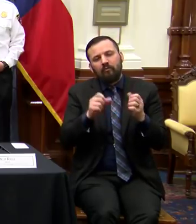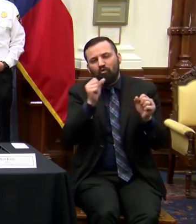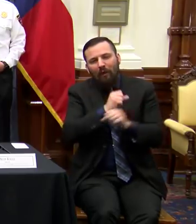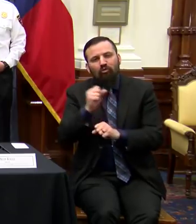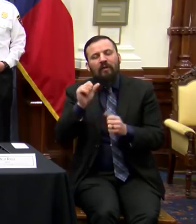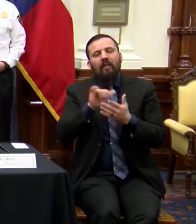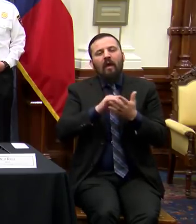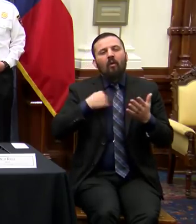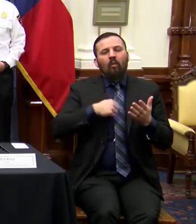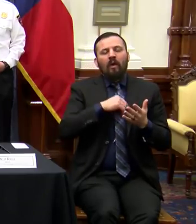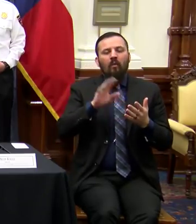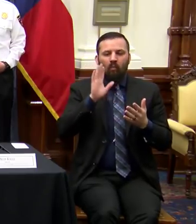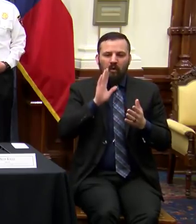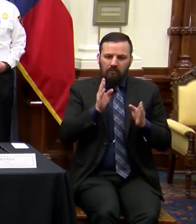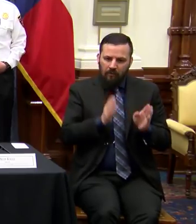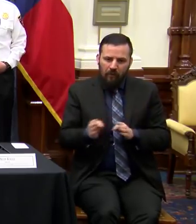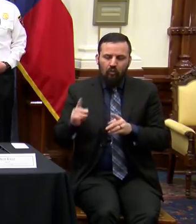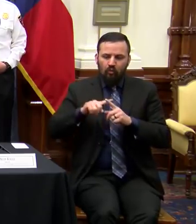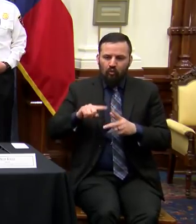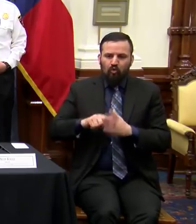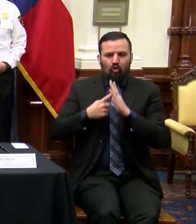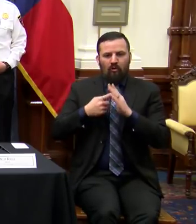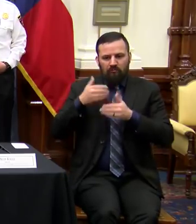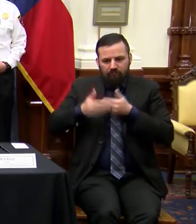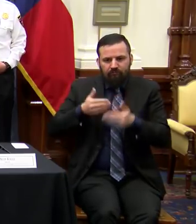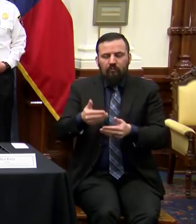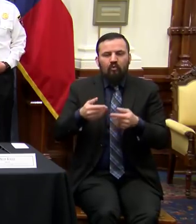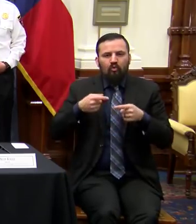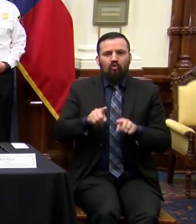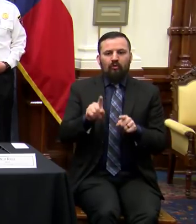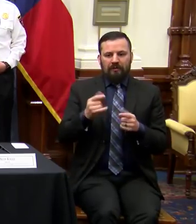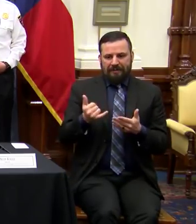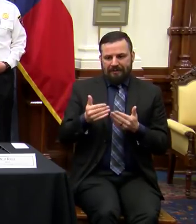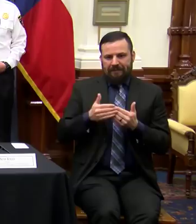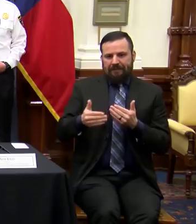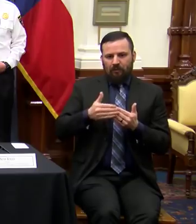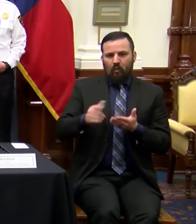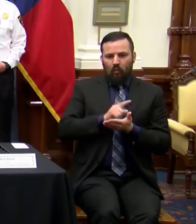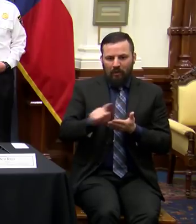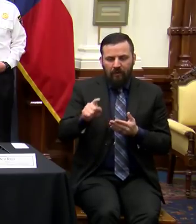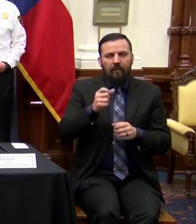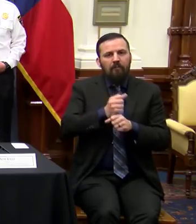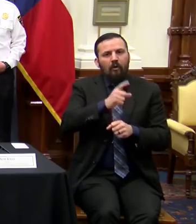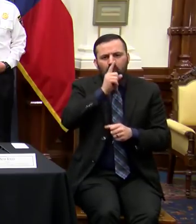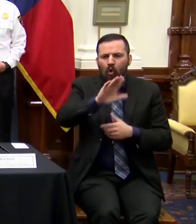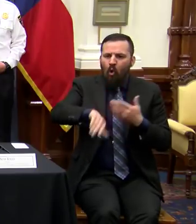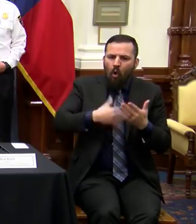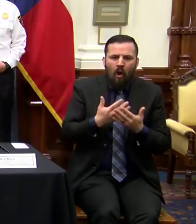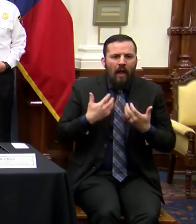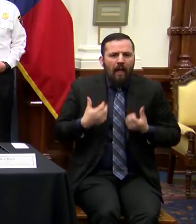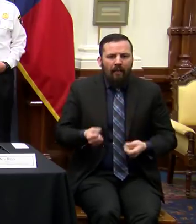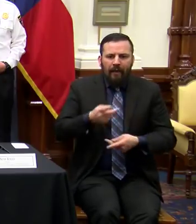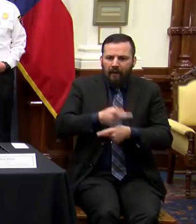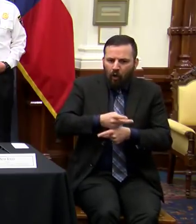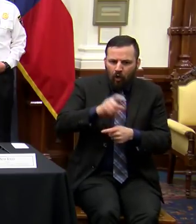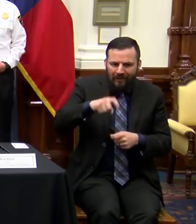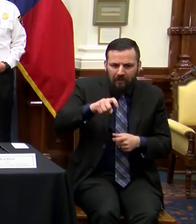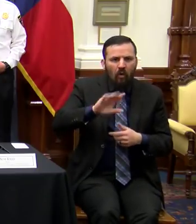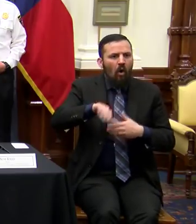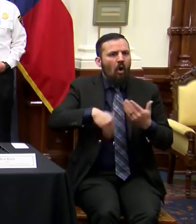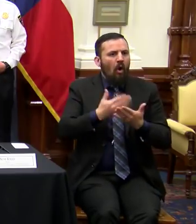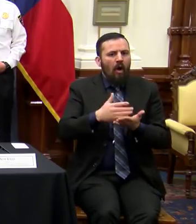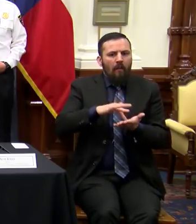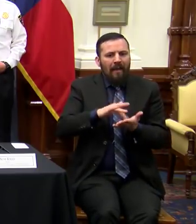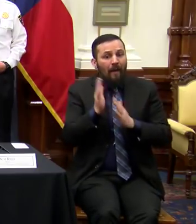stand up during the course of the coming week to ensure that all of the healthcare needs, all of the medical bed